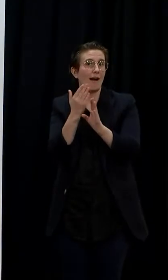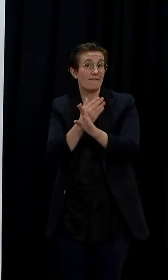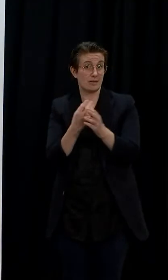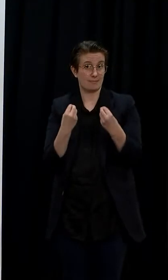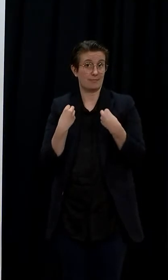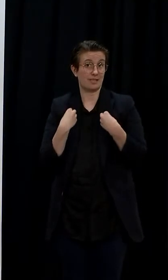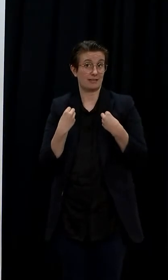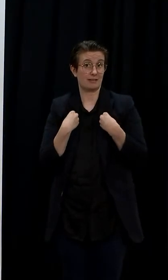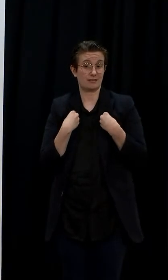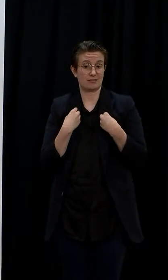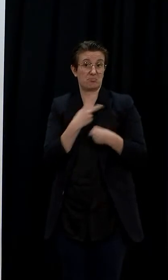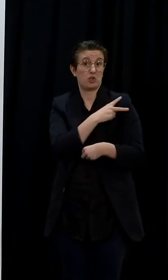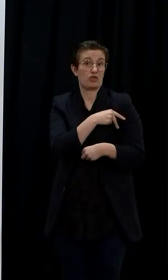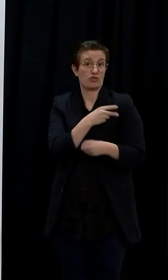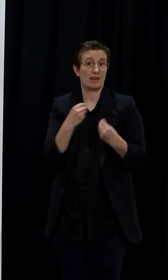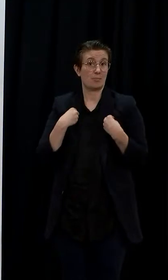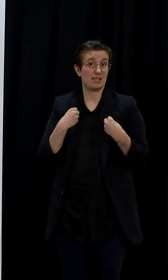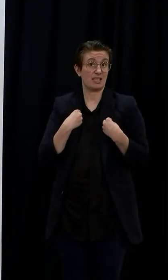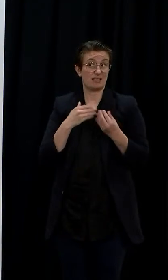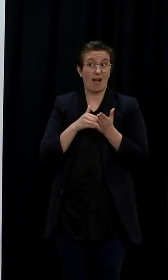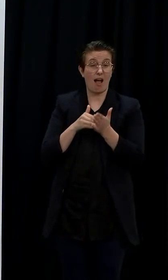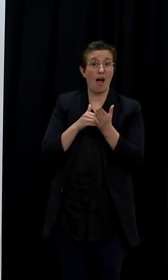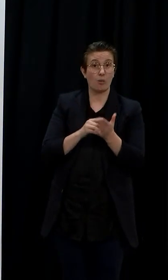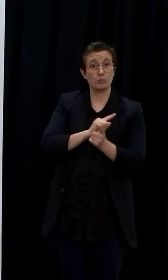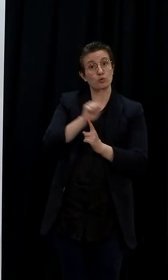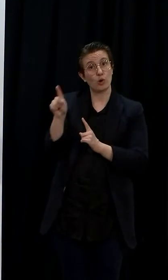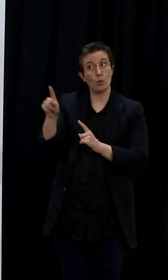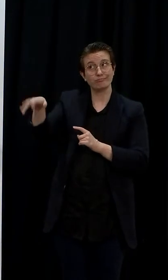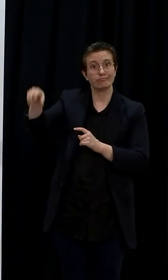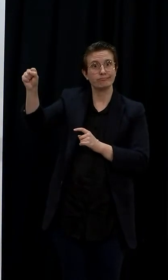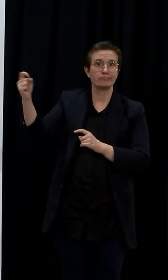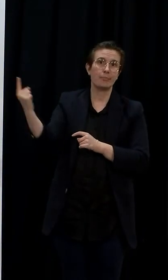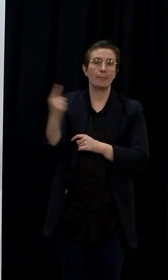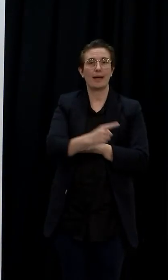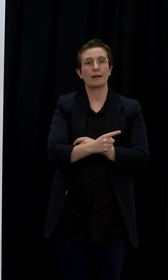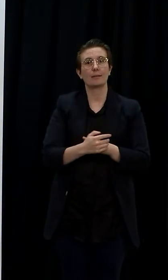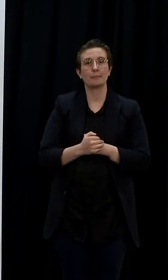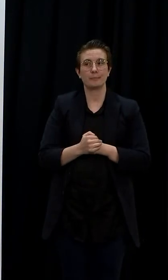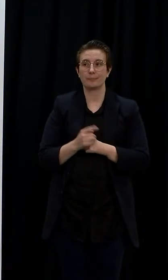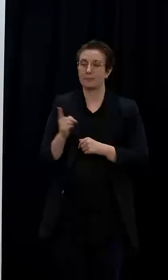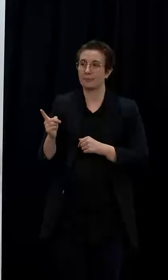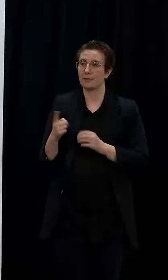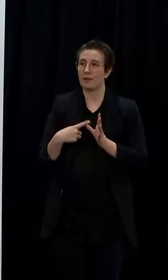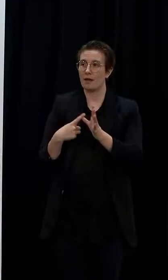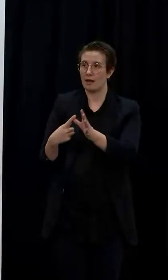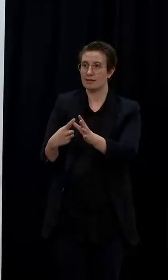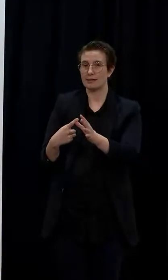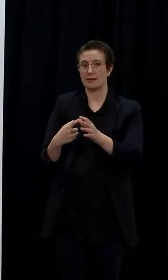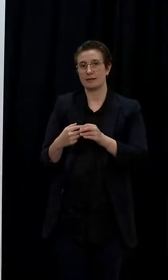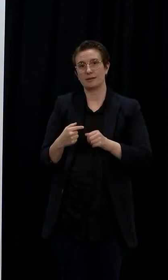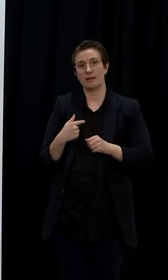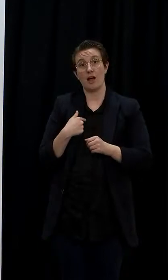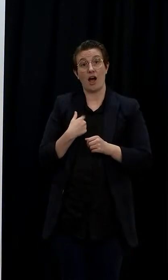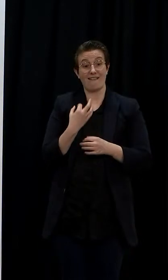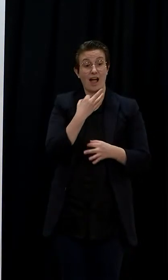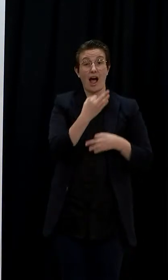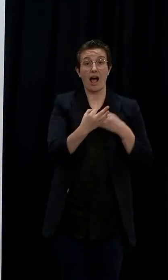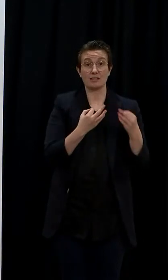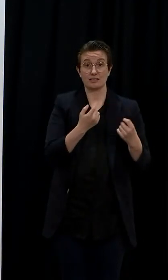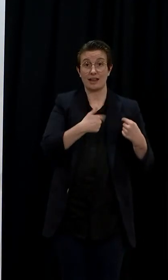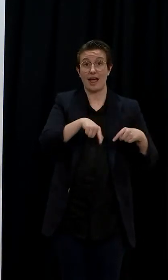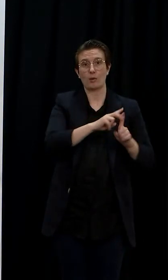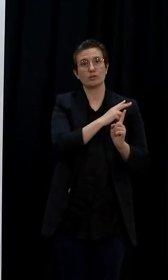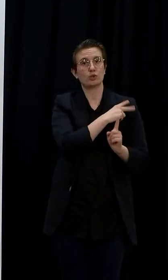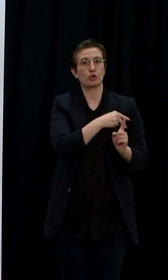So I've asked our ministers and agencies to bring forward advice to Cabinet on bringing those remaining New